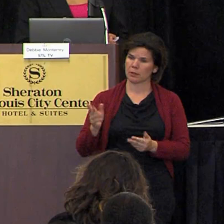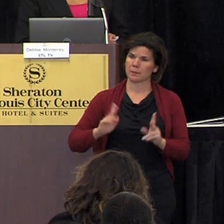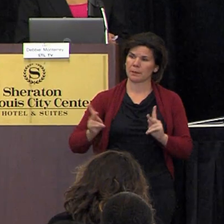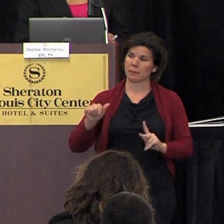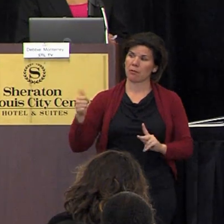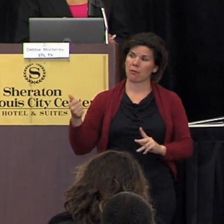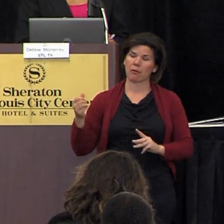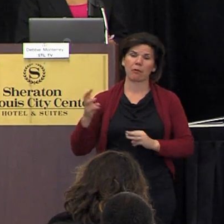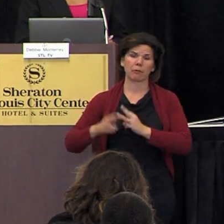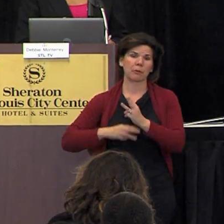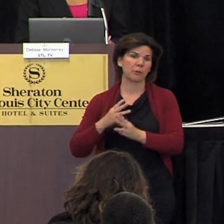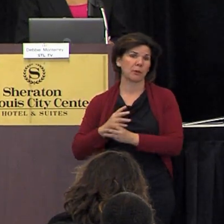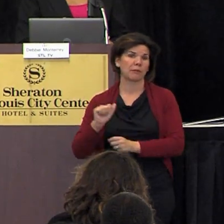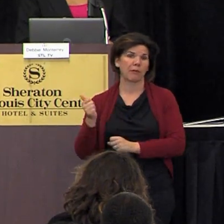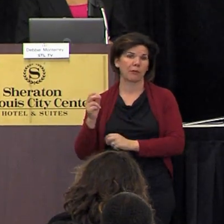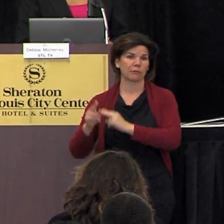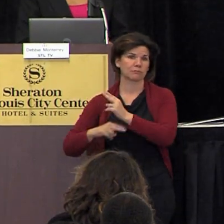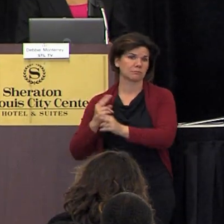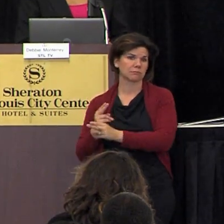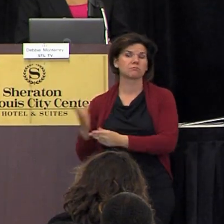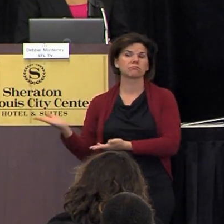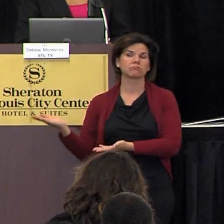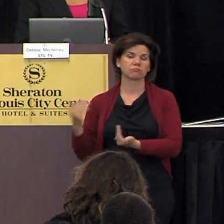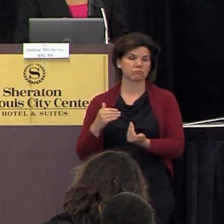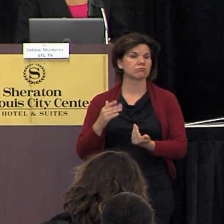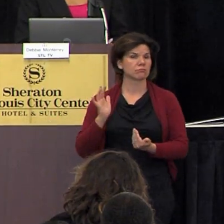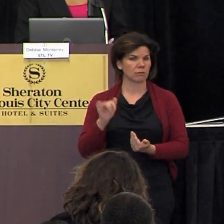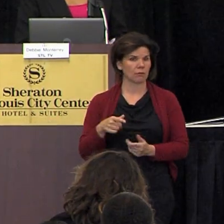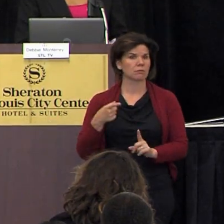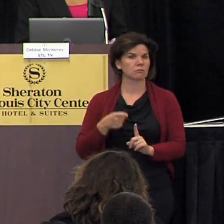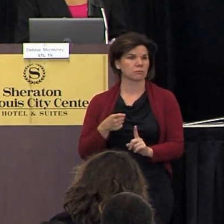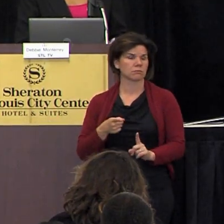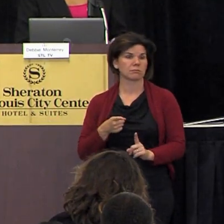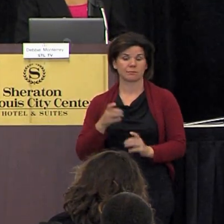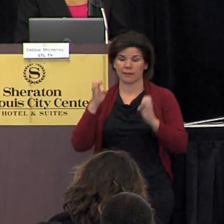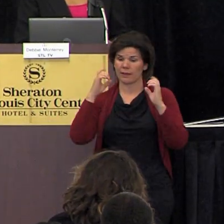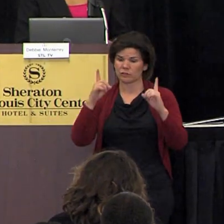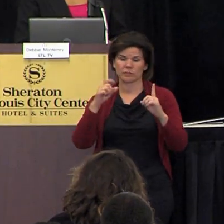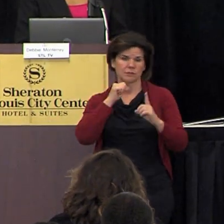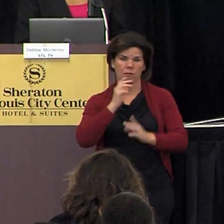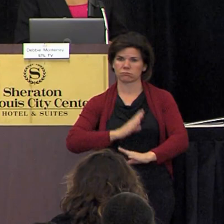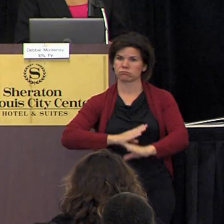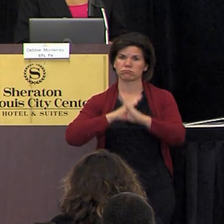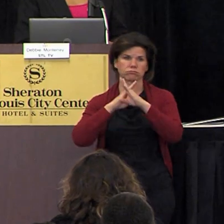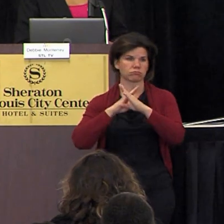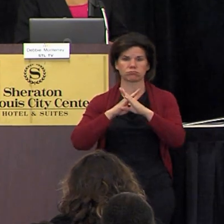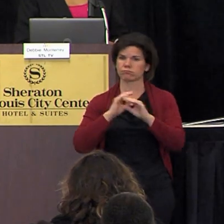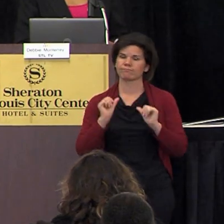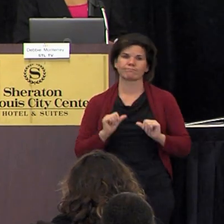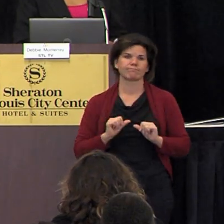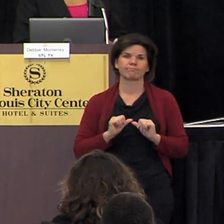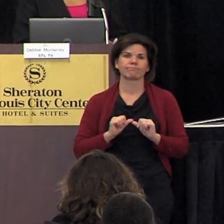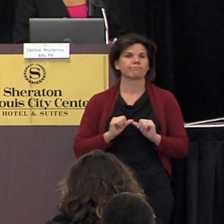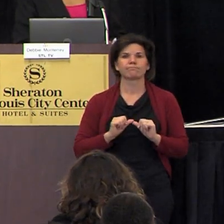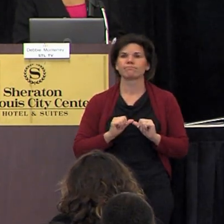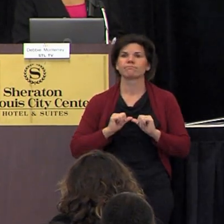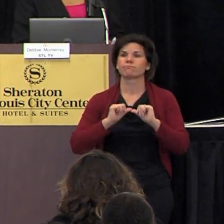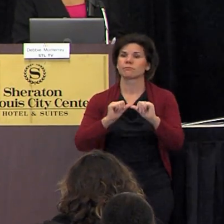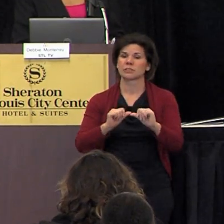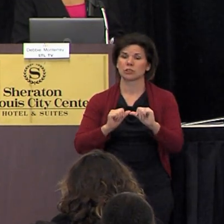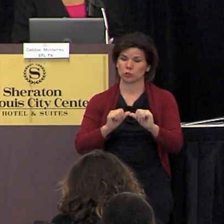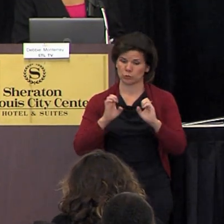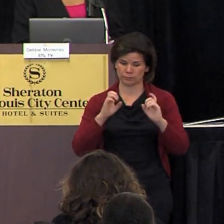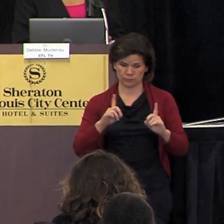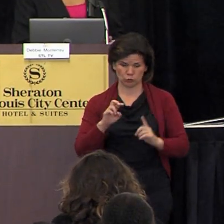worlds and other universes is the way to go i think that education should not stop i think it should not stop with educating the